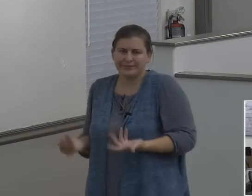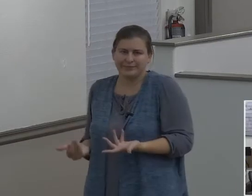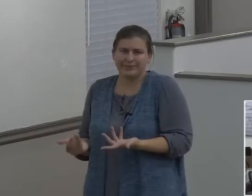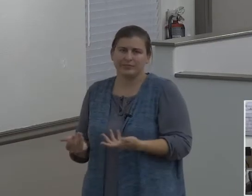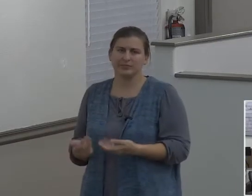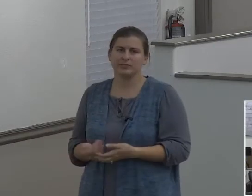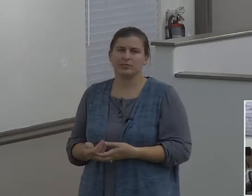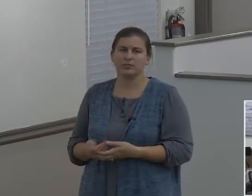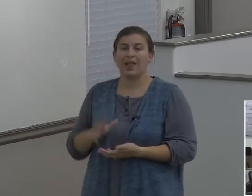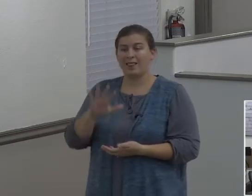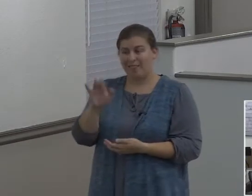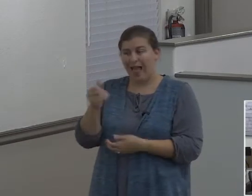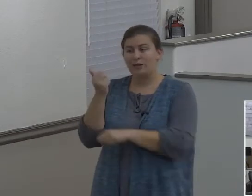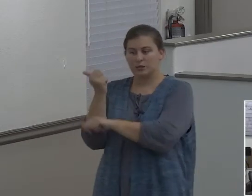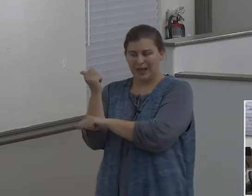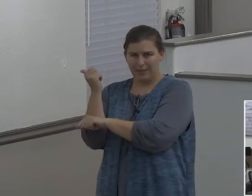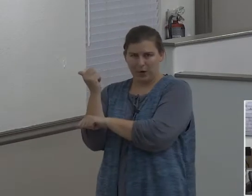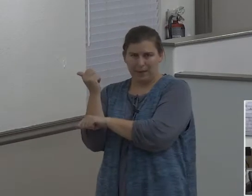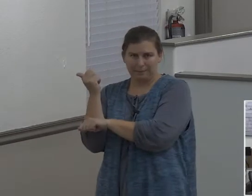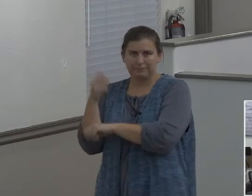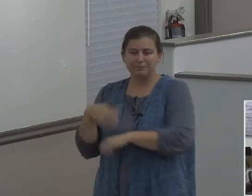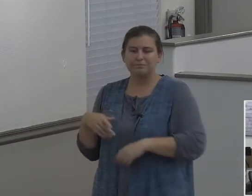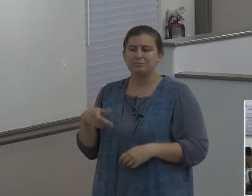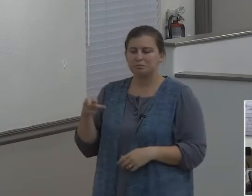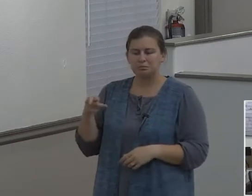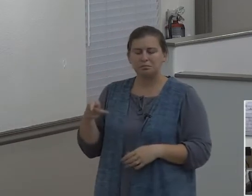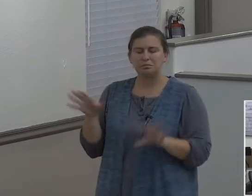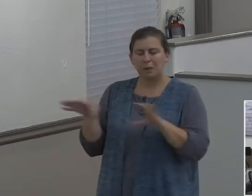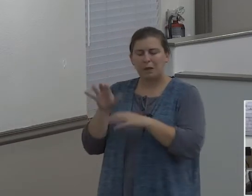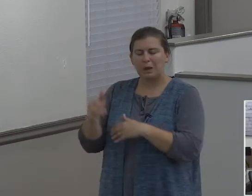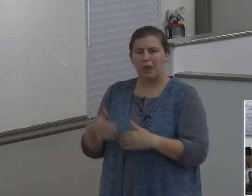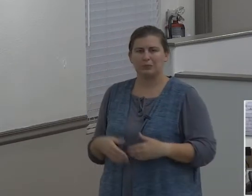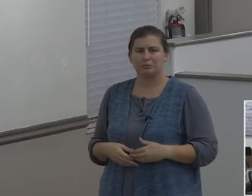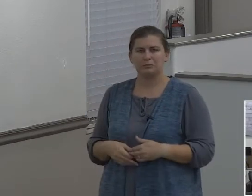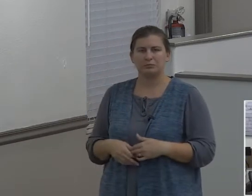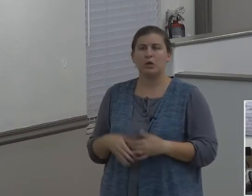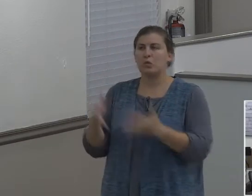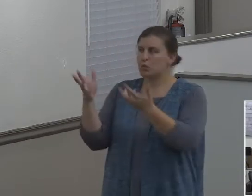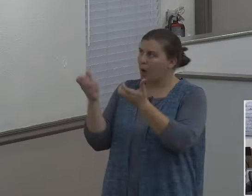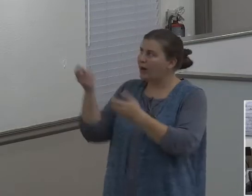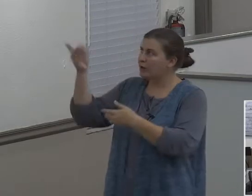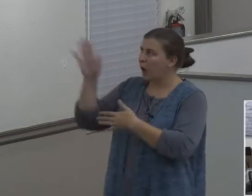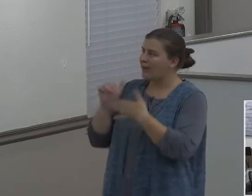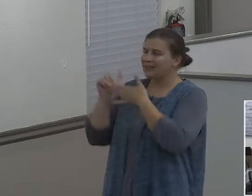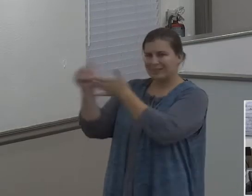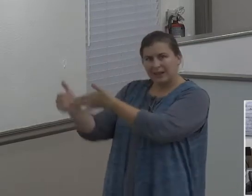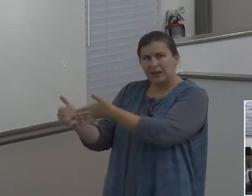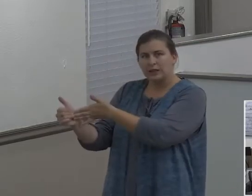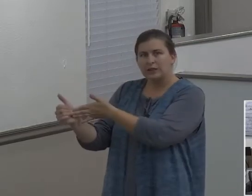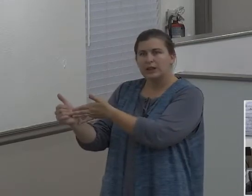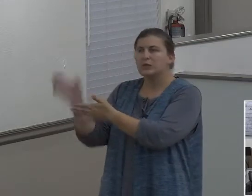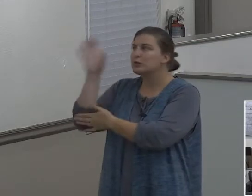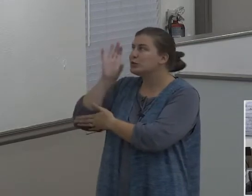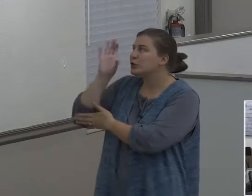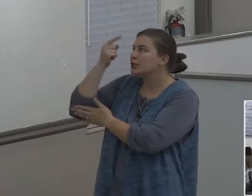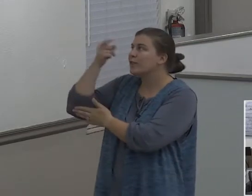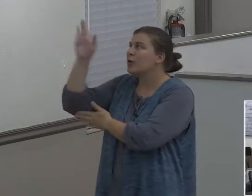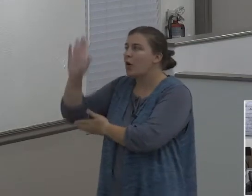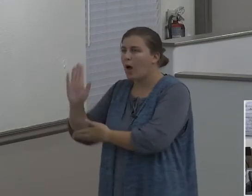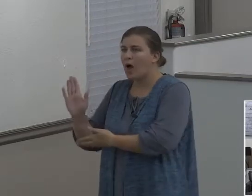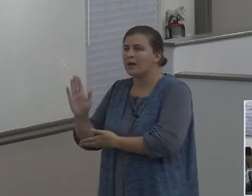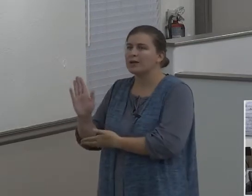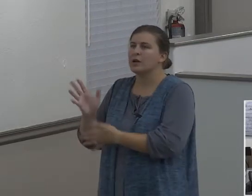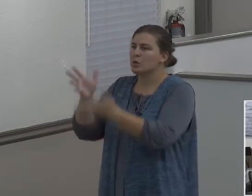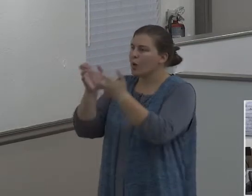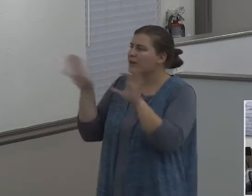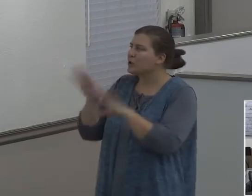Abraham did. You know, he wants God's direction in his life. He wants things done God's way. There's no more acting in